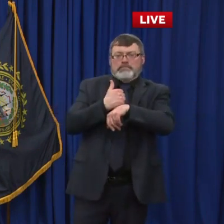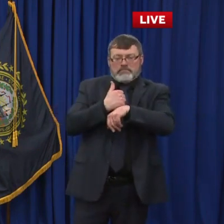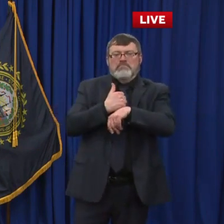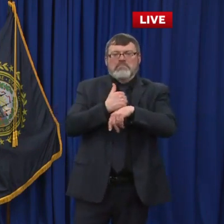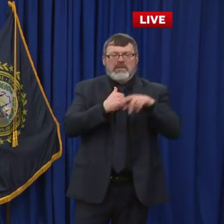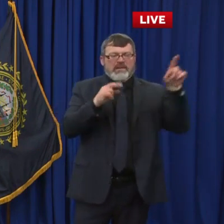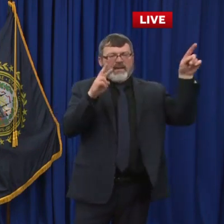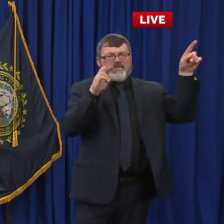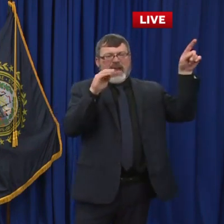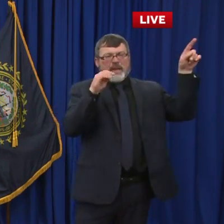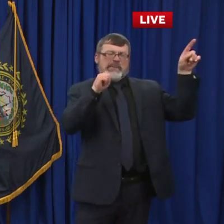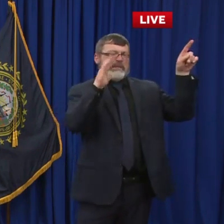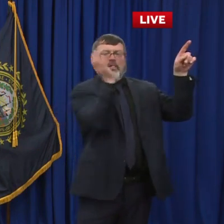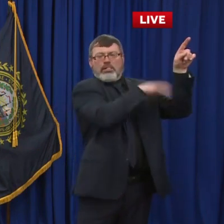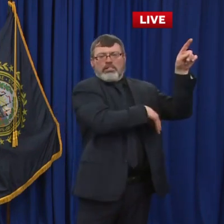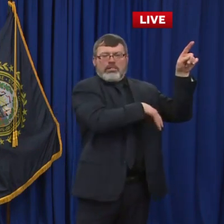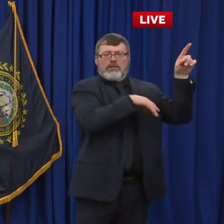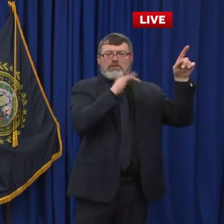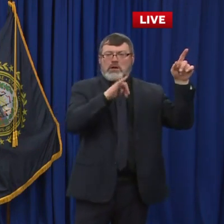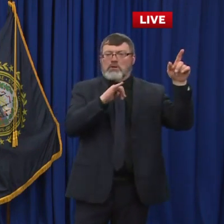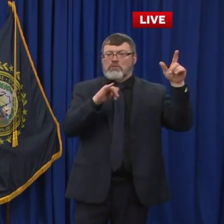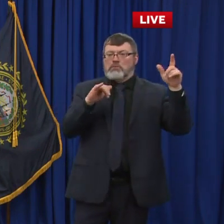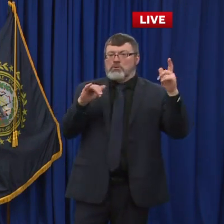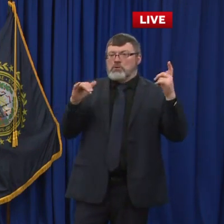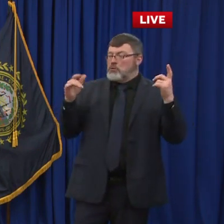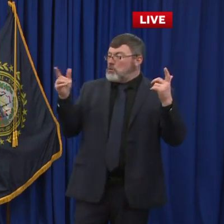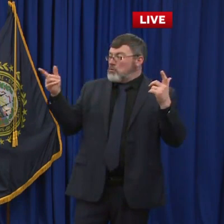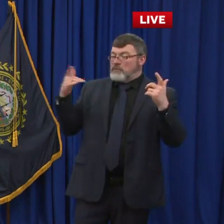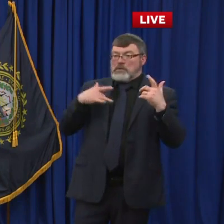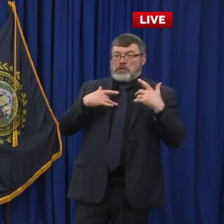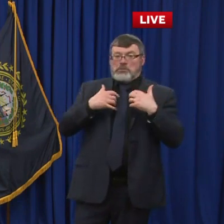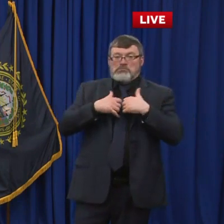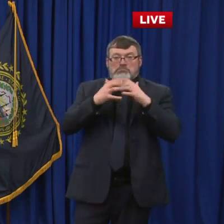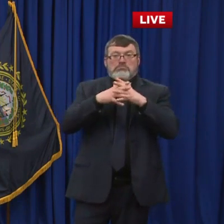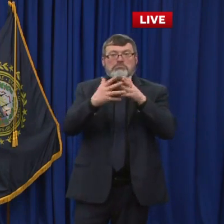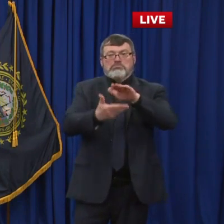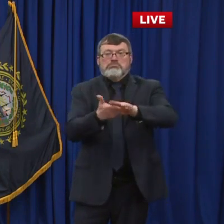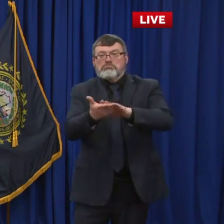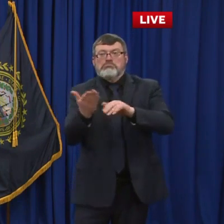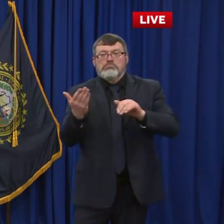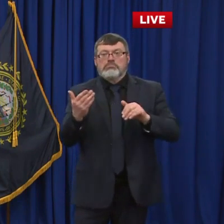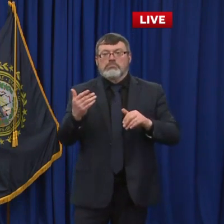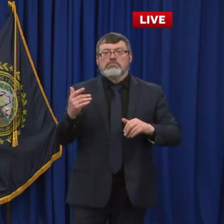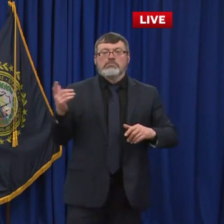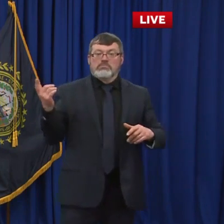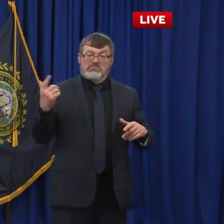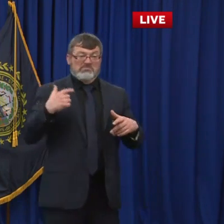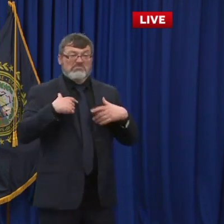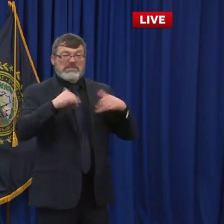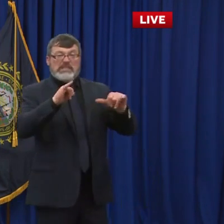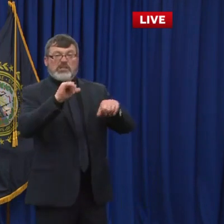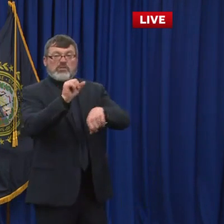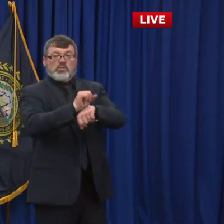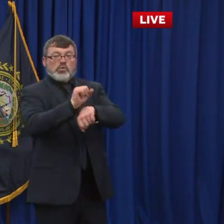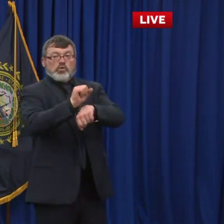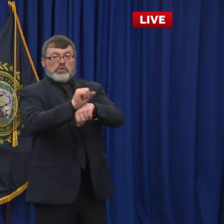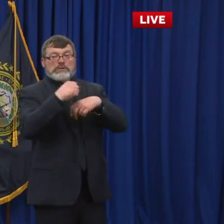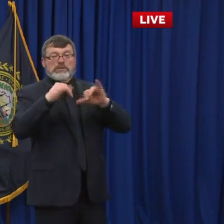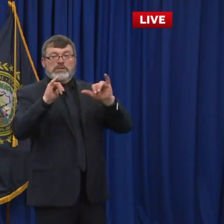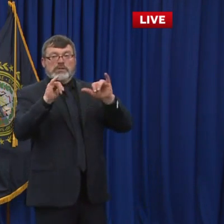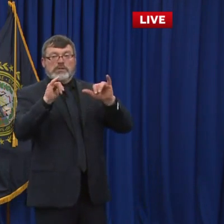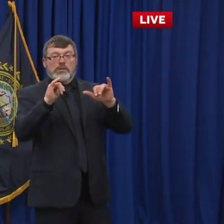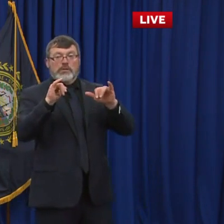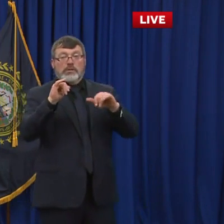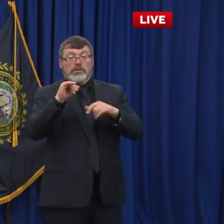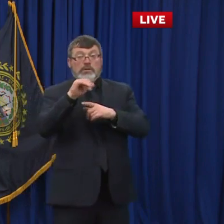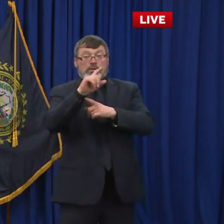be sure. Um, and we have a couple different options even there. We're looking at some options there. The vast majority of folks in 1B are already in the system. And